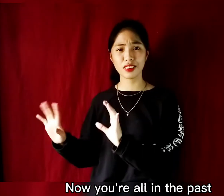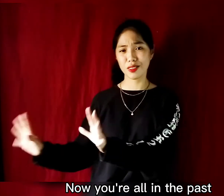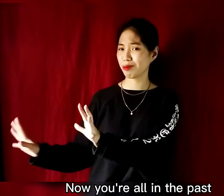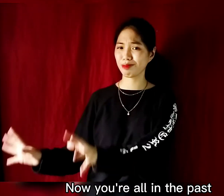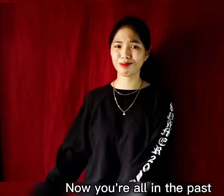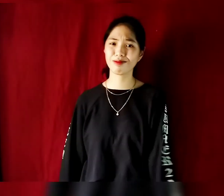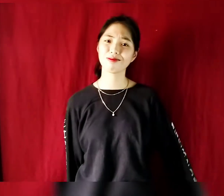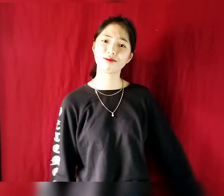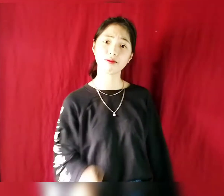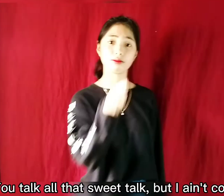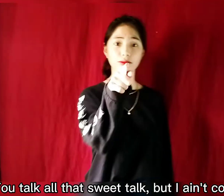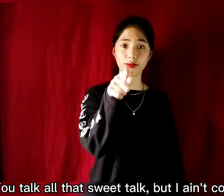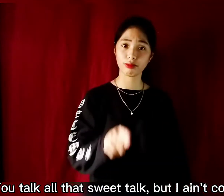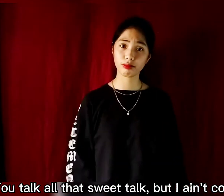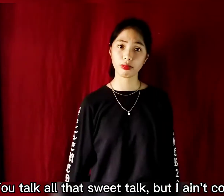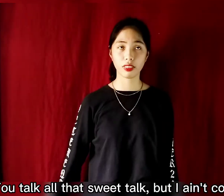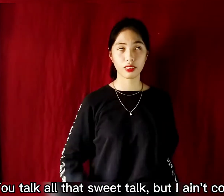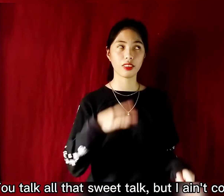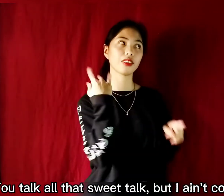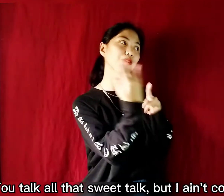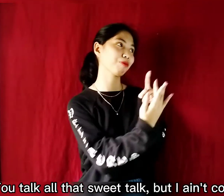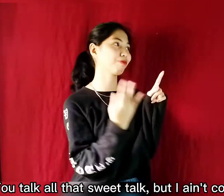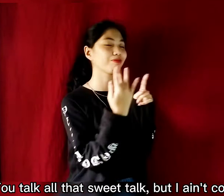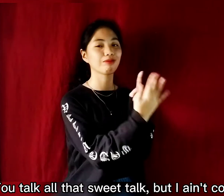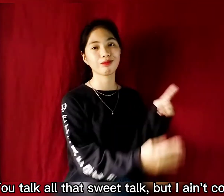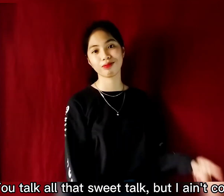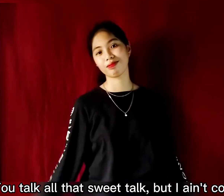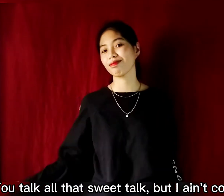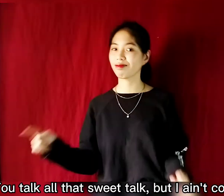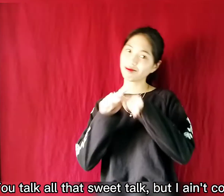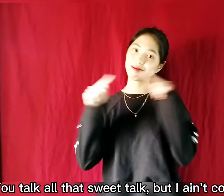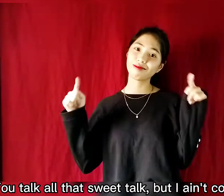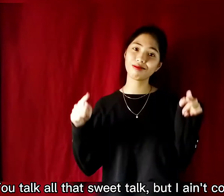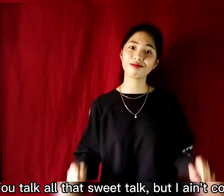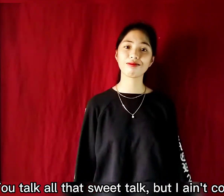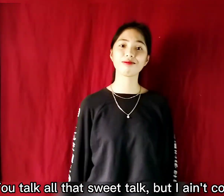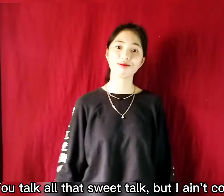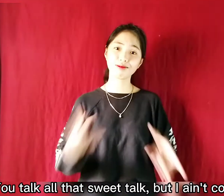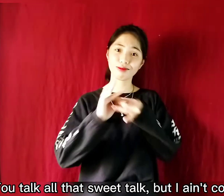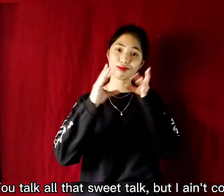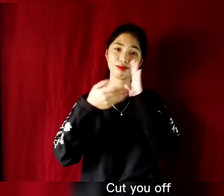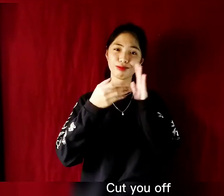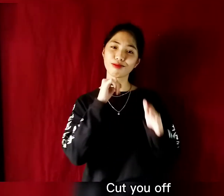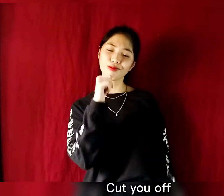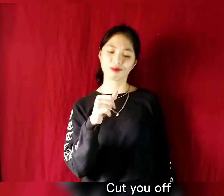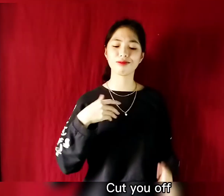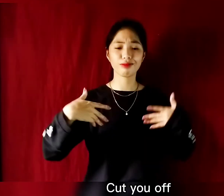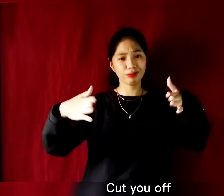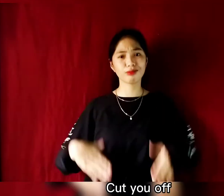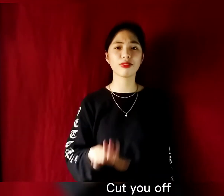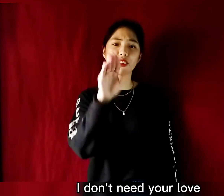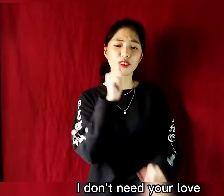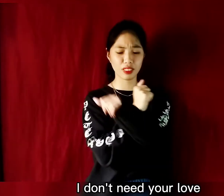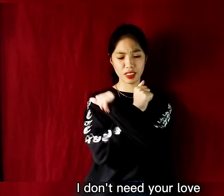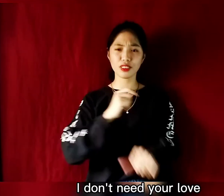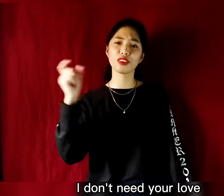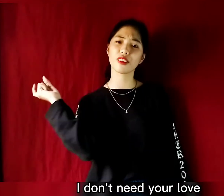You talk all that sweet talk, but I ain't coming back Cut you off, I don't need your